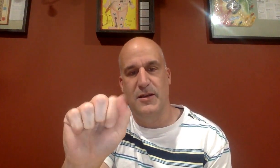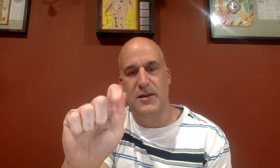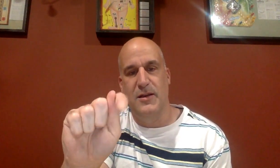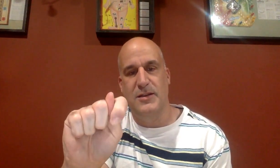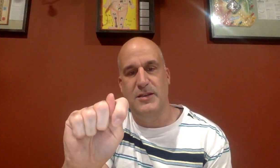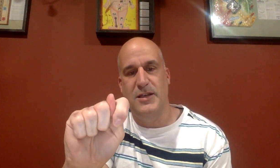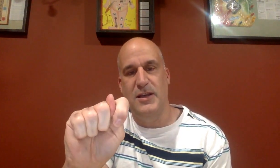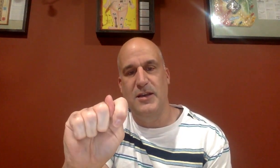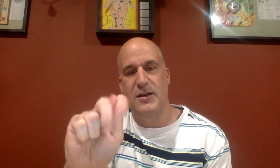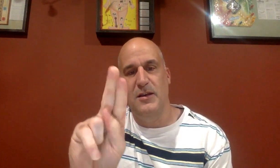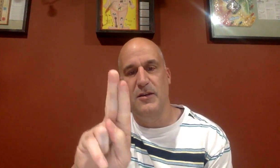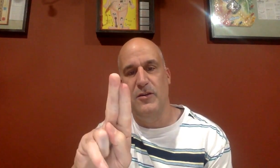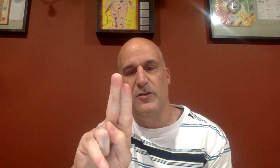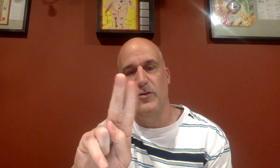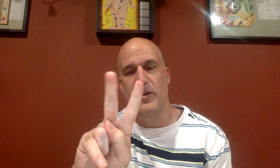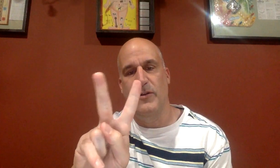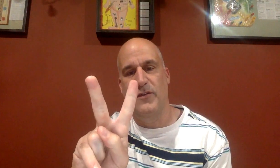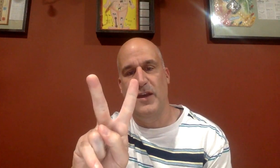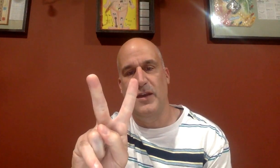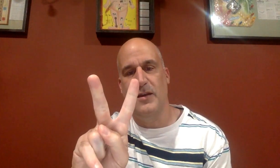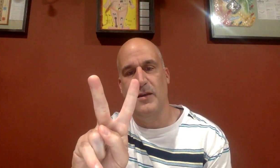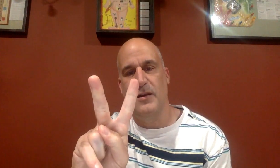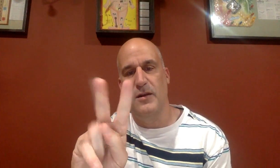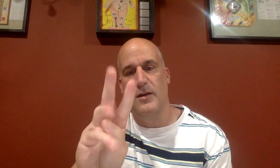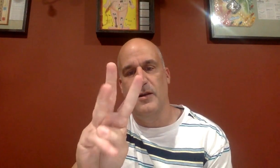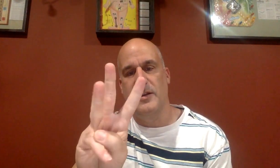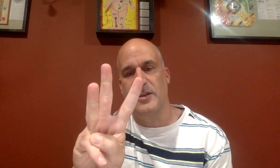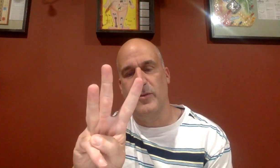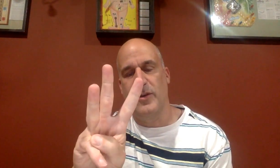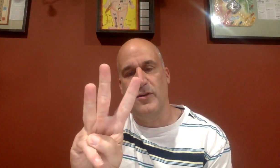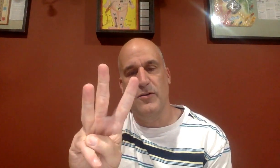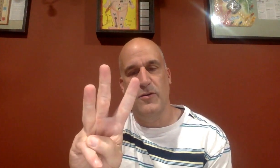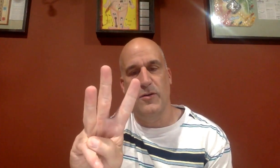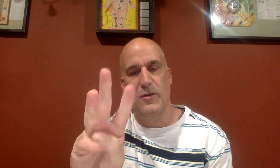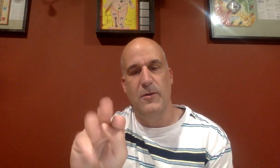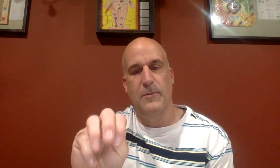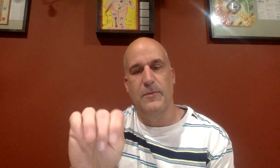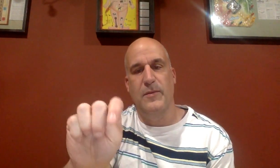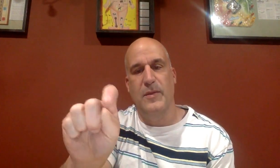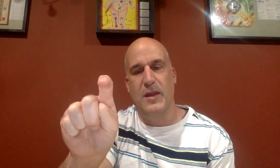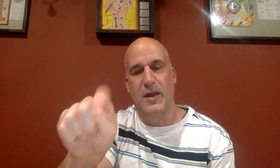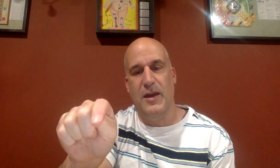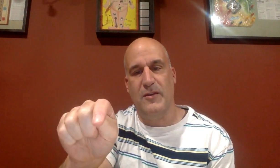T, U, V, W, X,